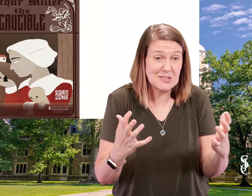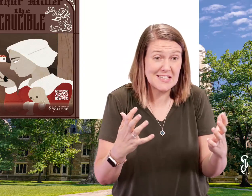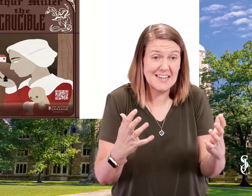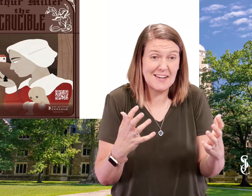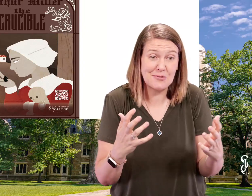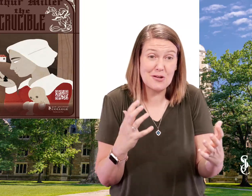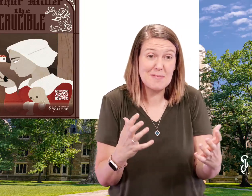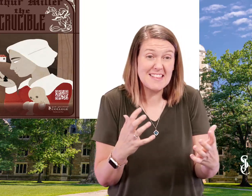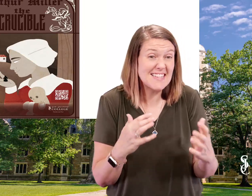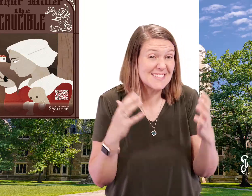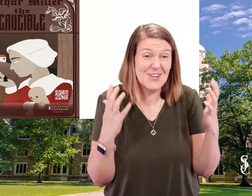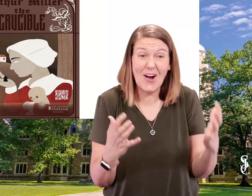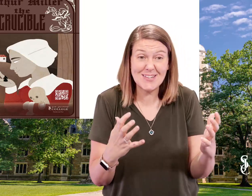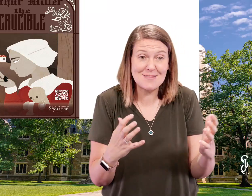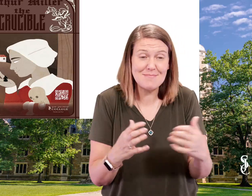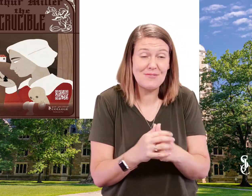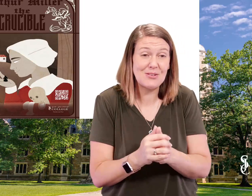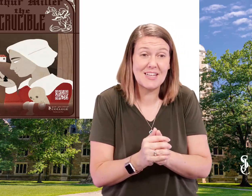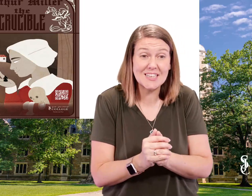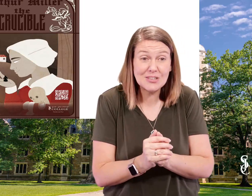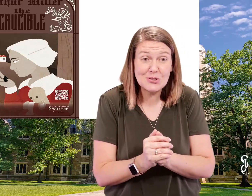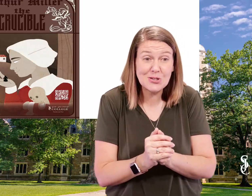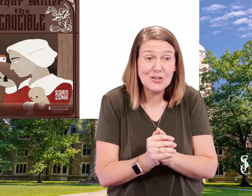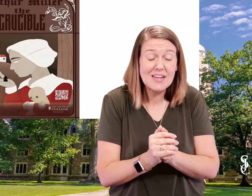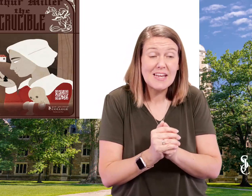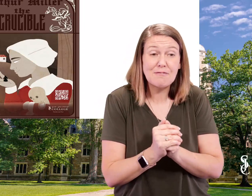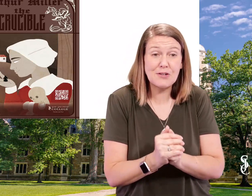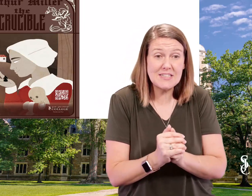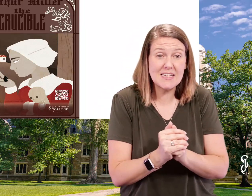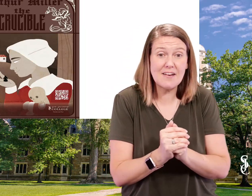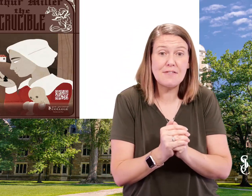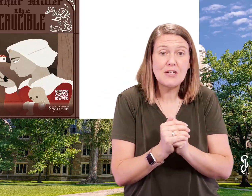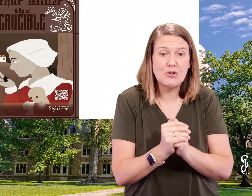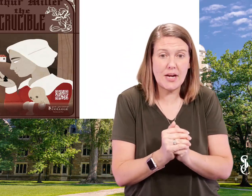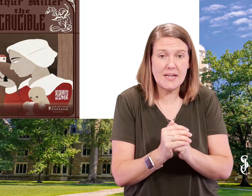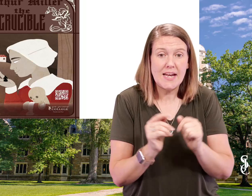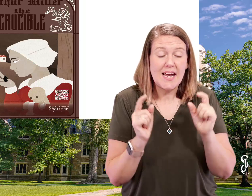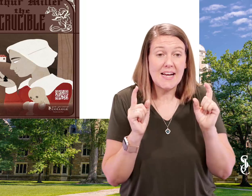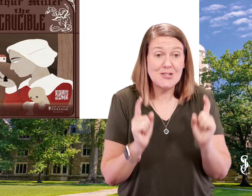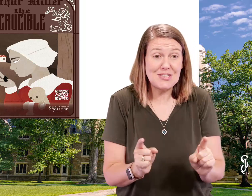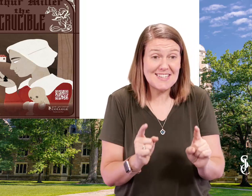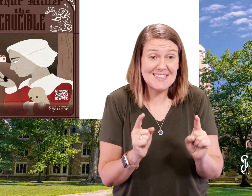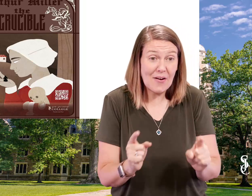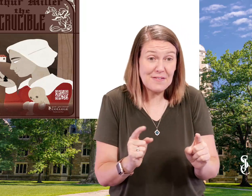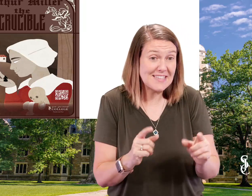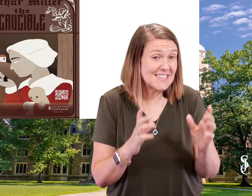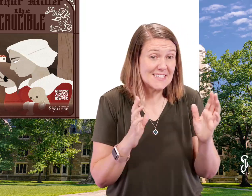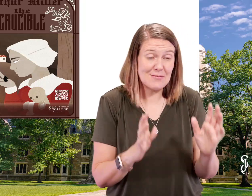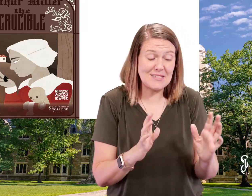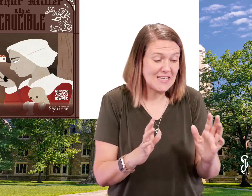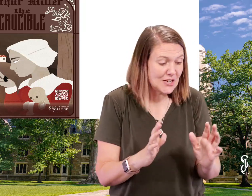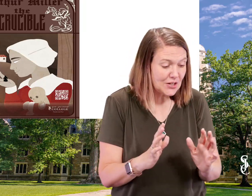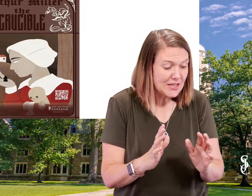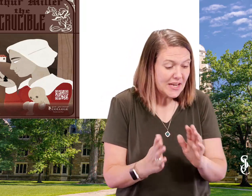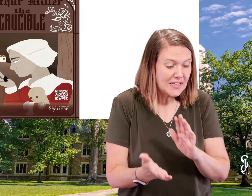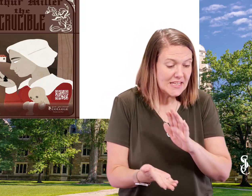in kind of creepy things, it's awesome. If you like literature, free stuff, great. I just need a selfie that says I was here. It is